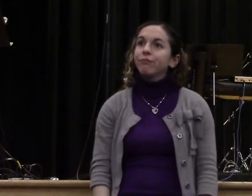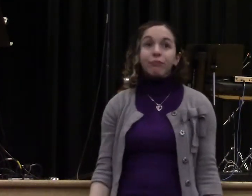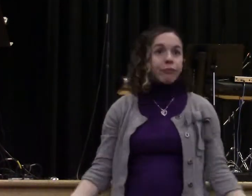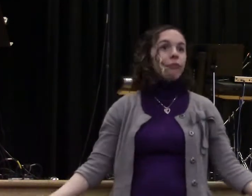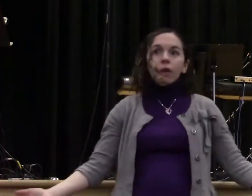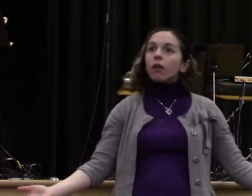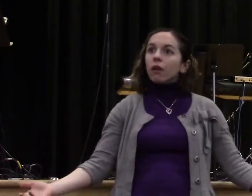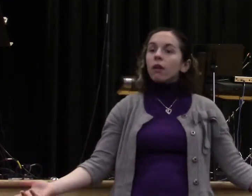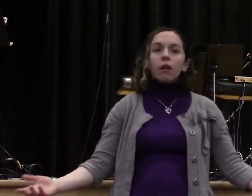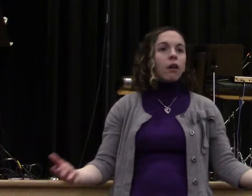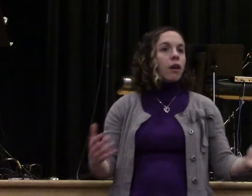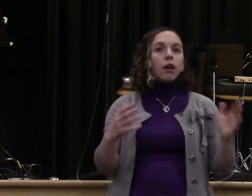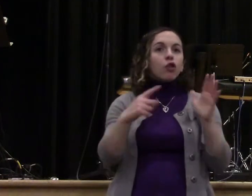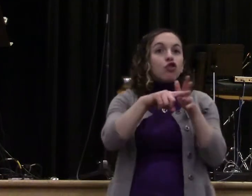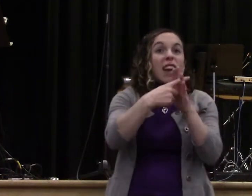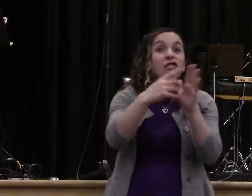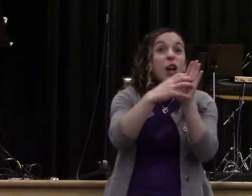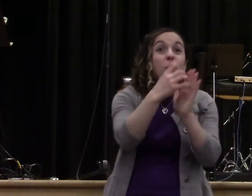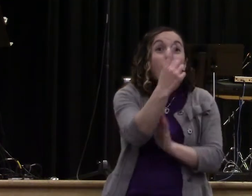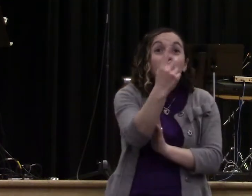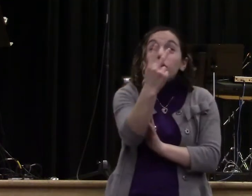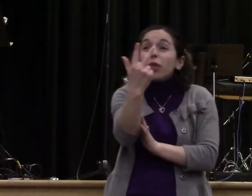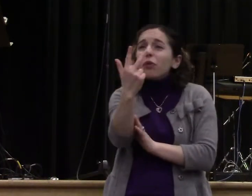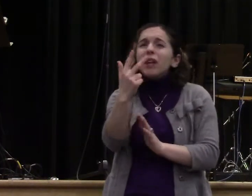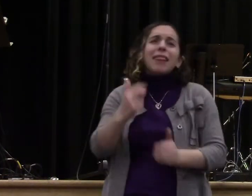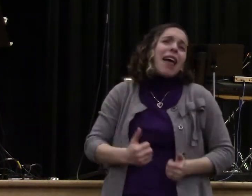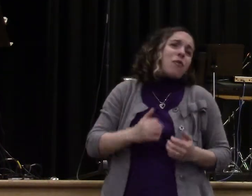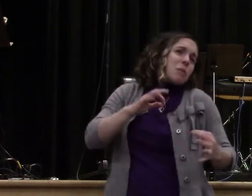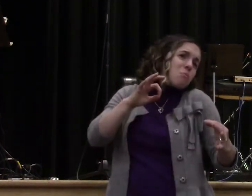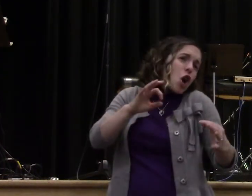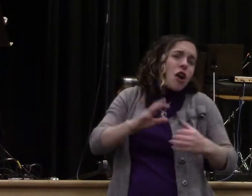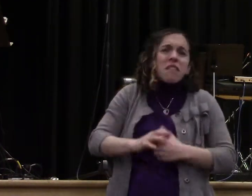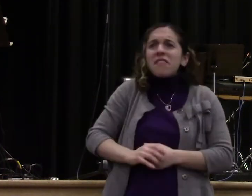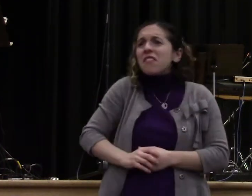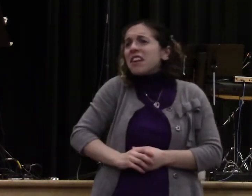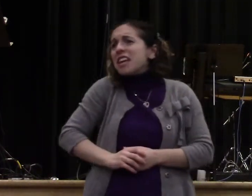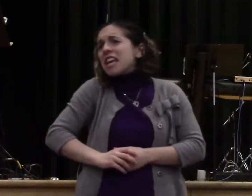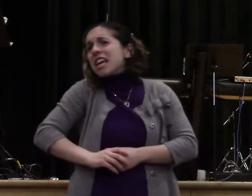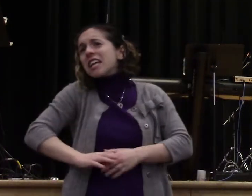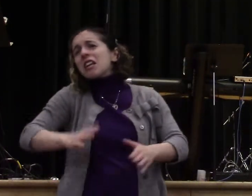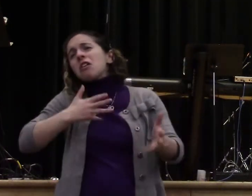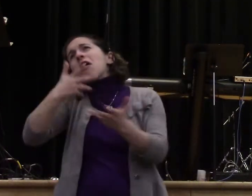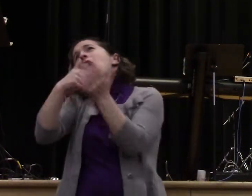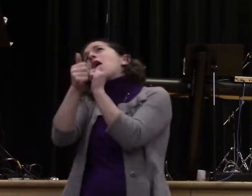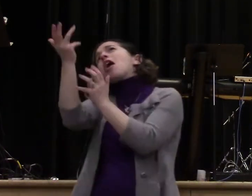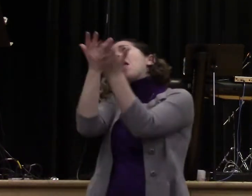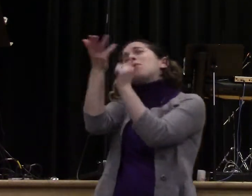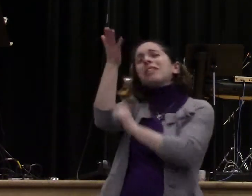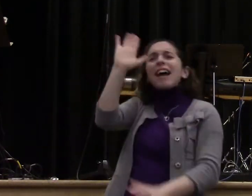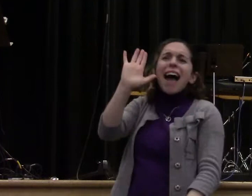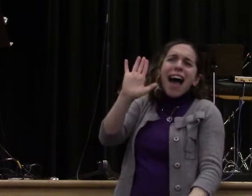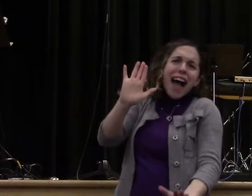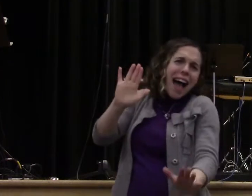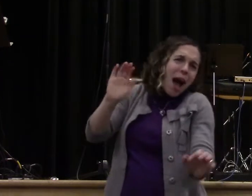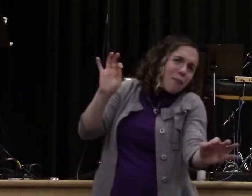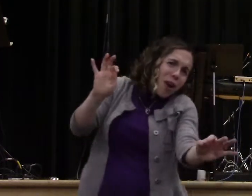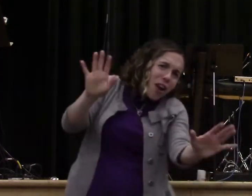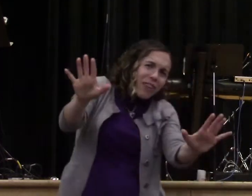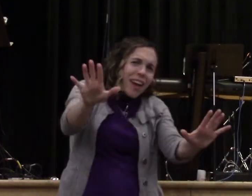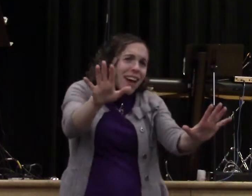it went from perfect creation to mayhem, mess, and murder. That's all it took. Men are people are messy. Think about that. In those three chapters, Eve